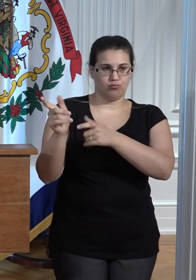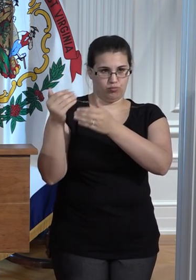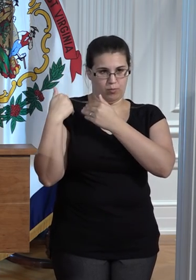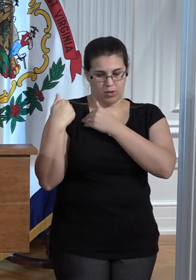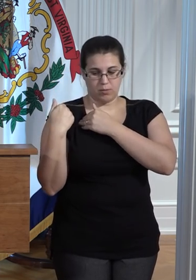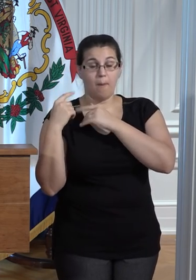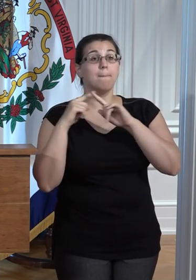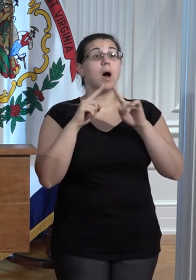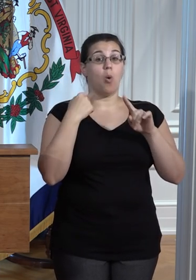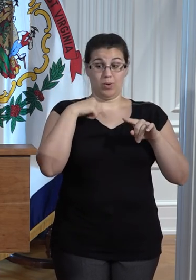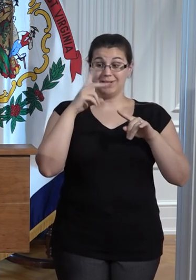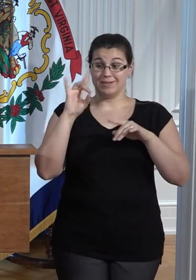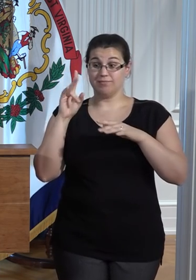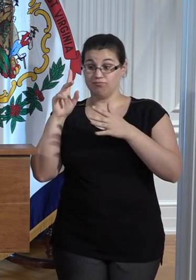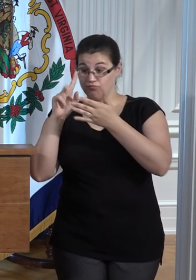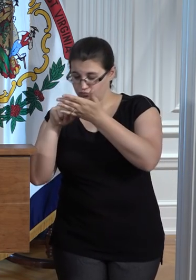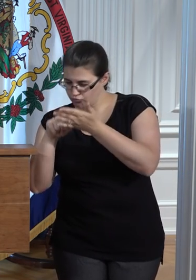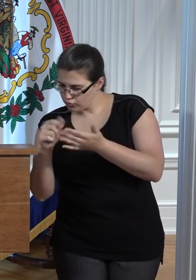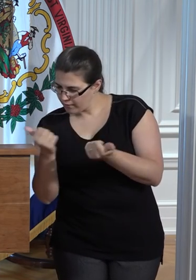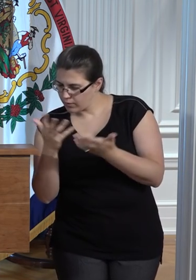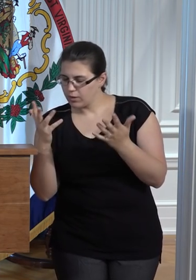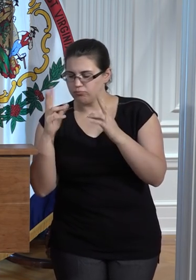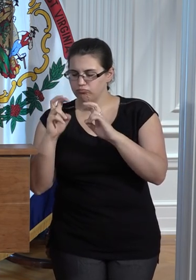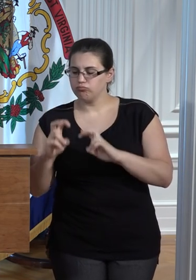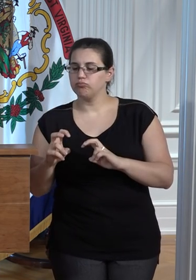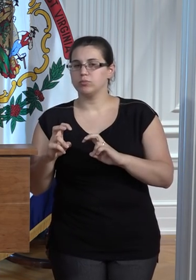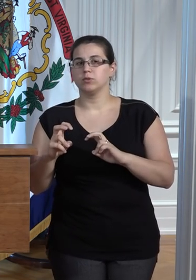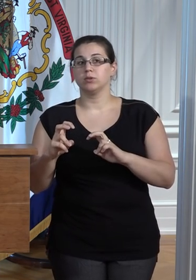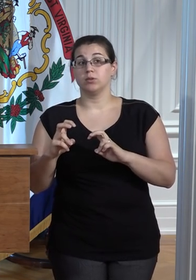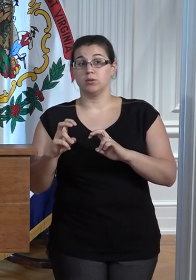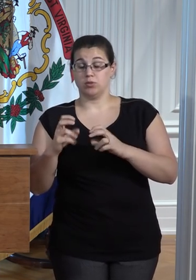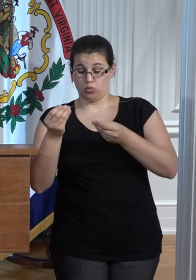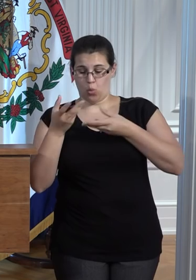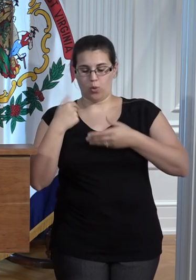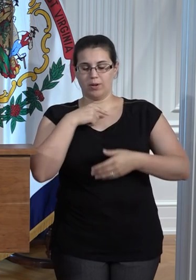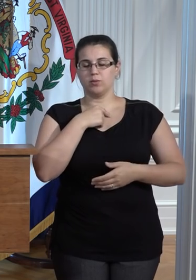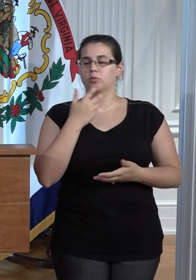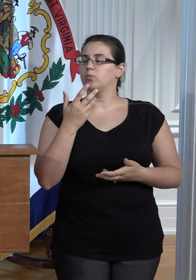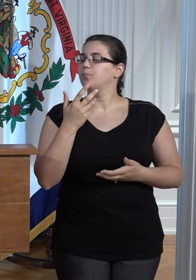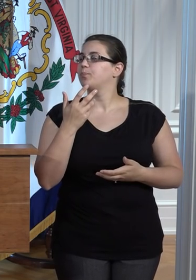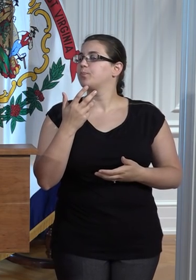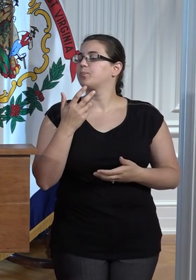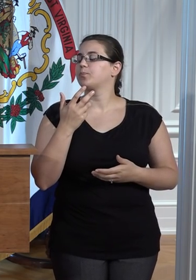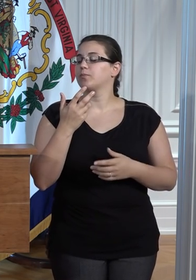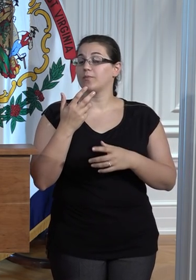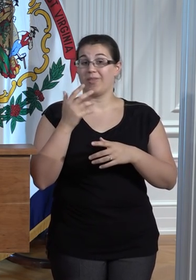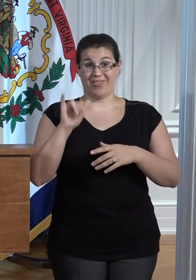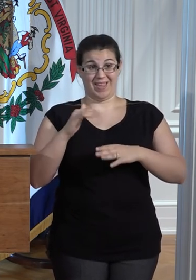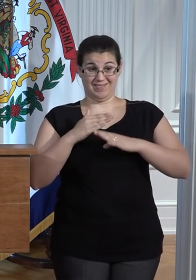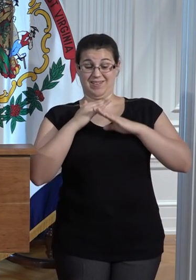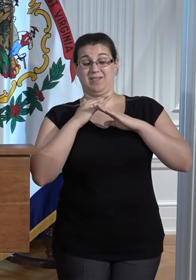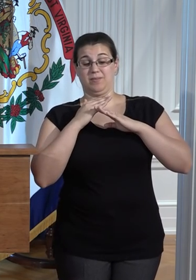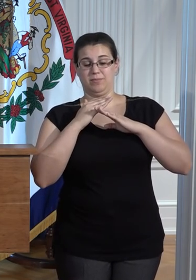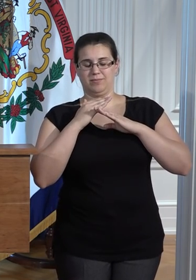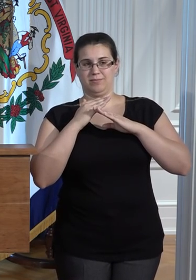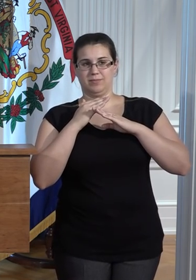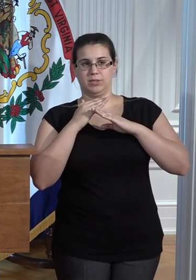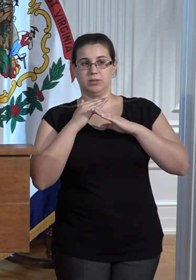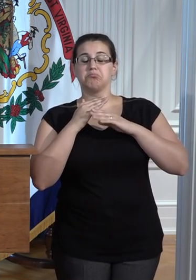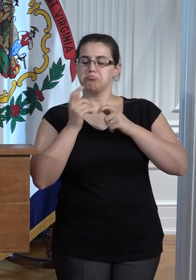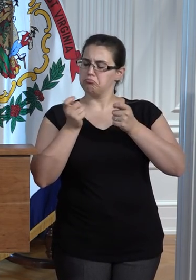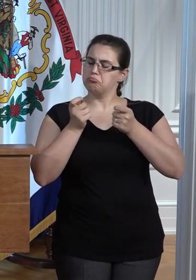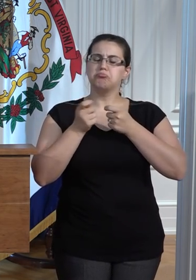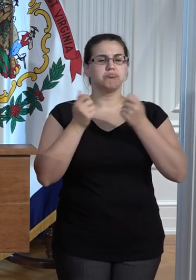inspectors did go in and look at it. But the report was that the dam or the impoundment was